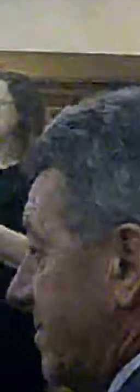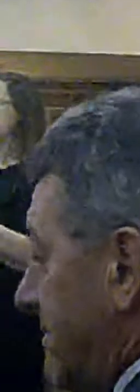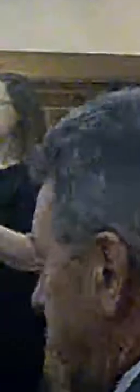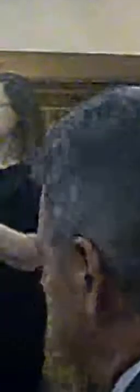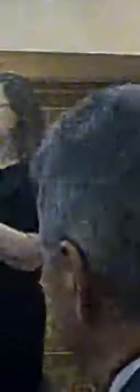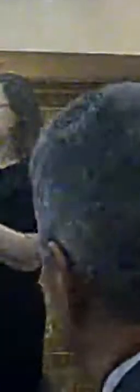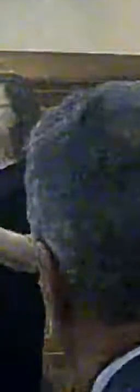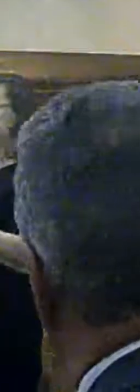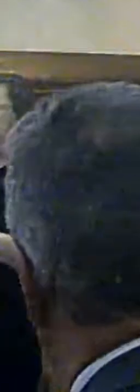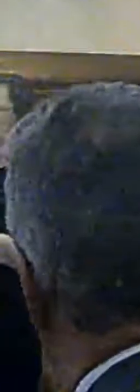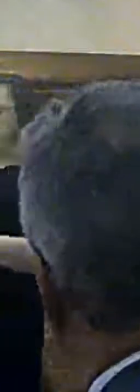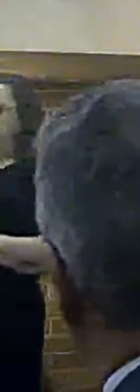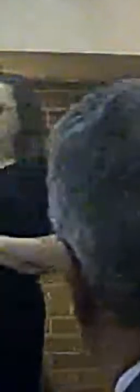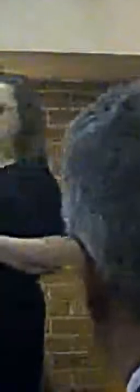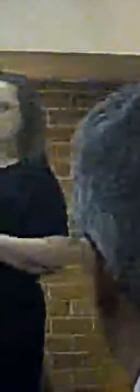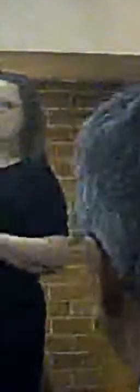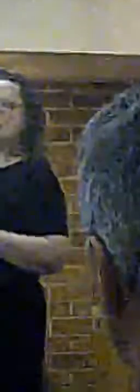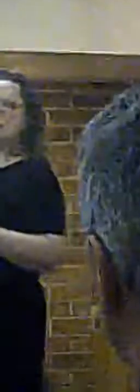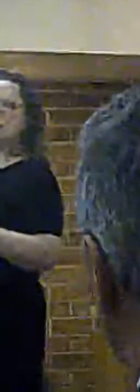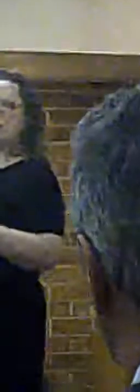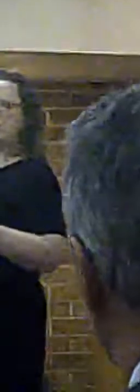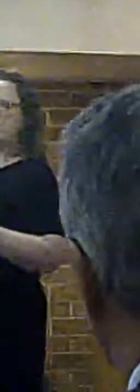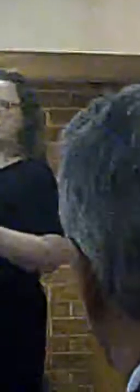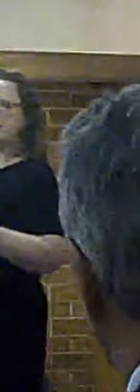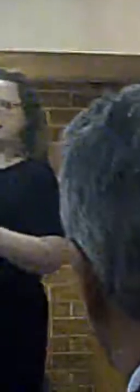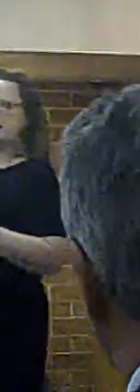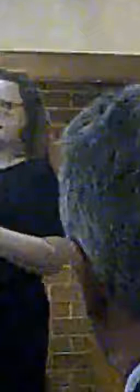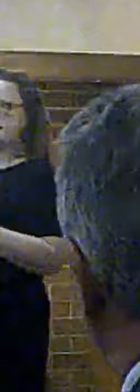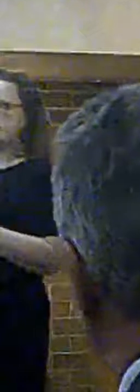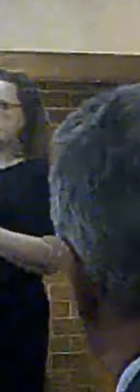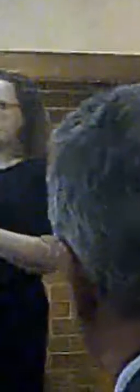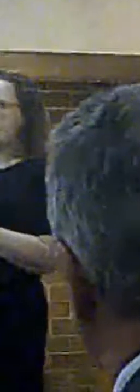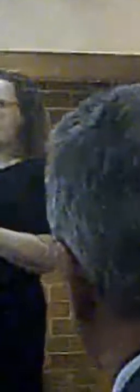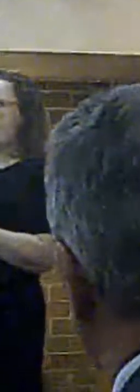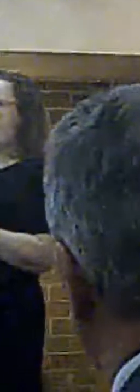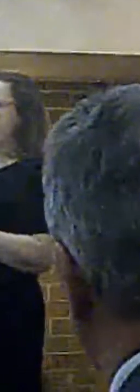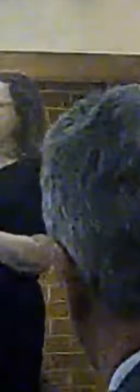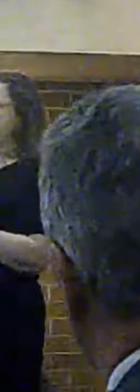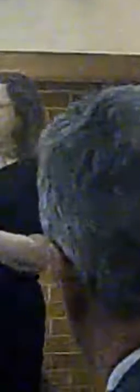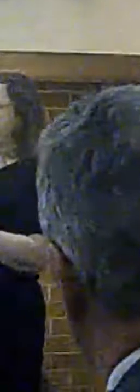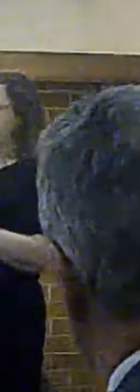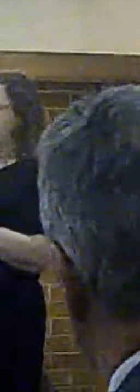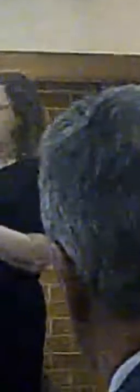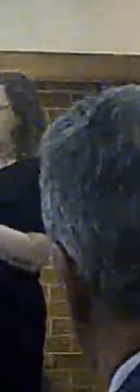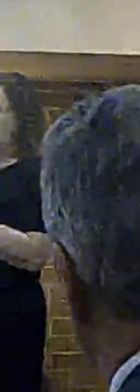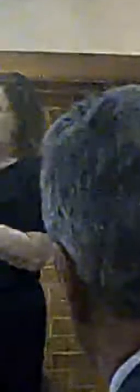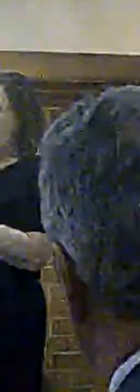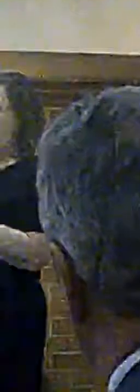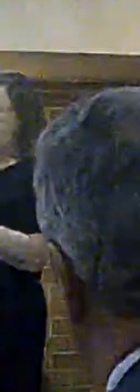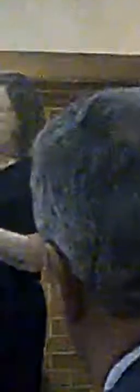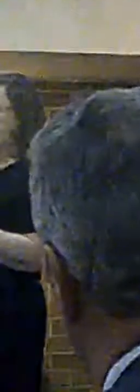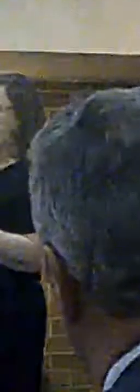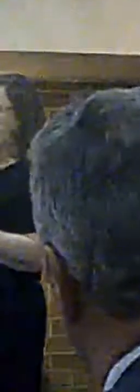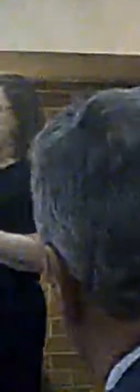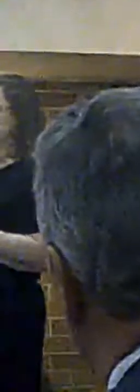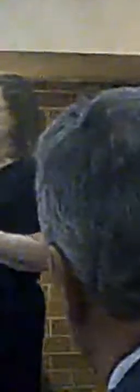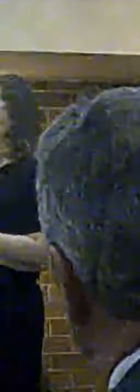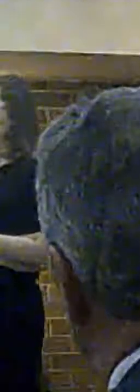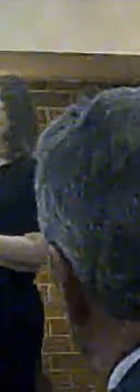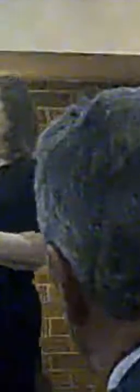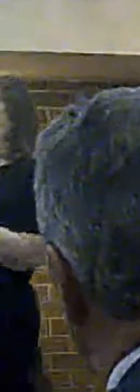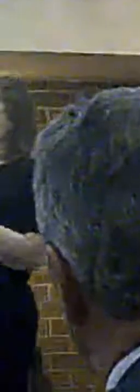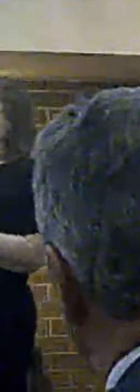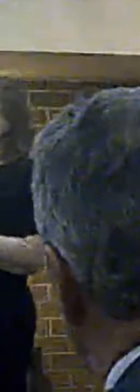Rowe, I believe as a copy of the, certainly the FBU have drawn some data from that report,